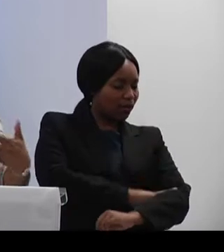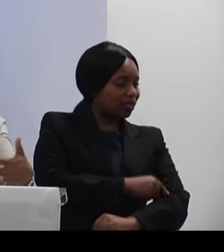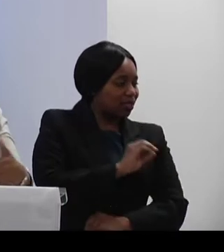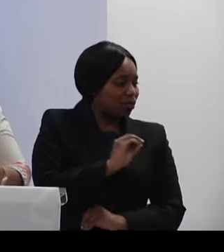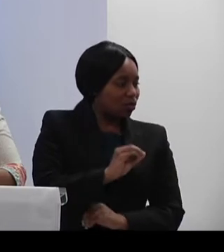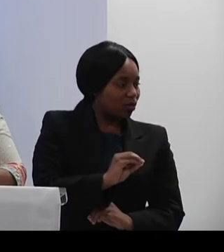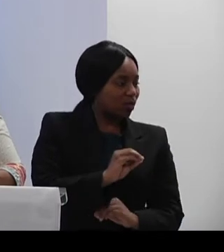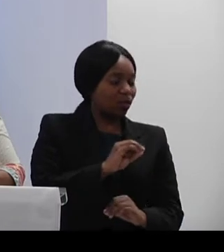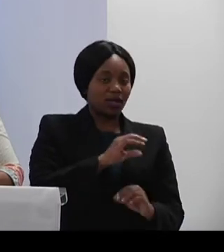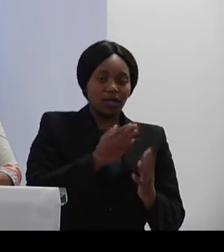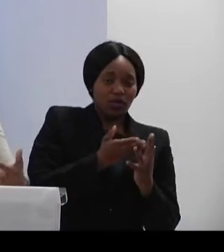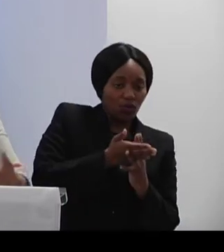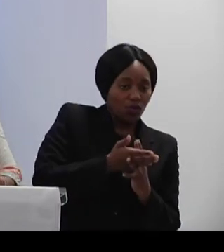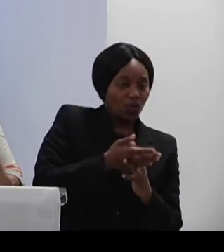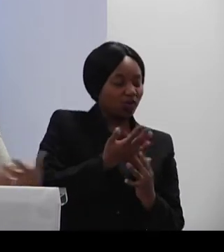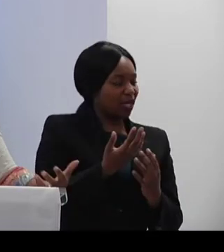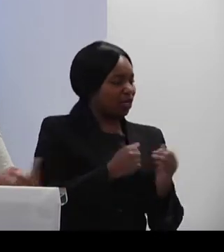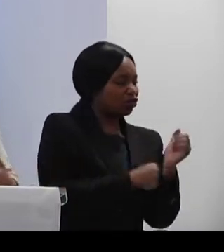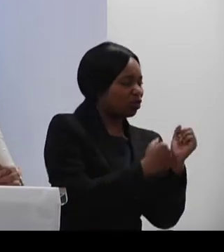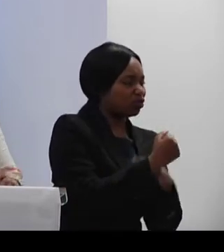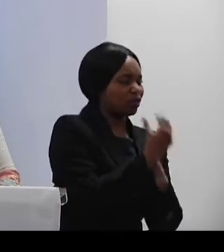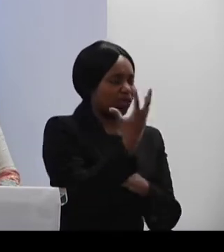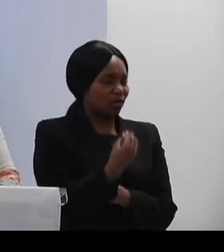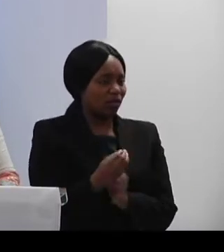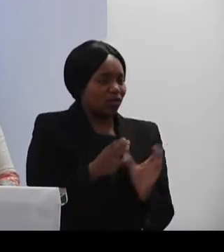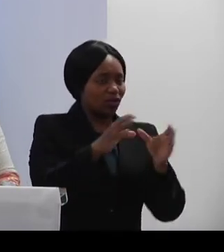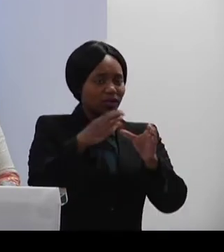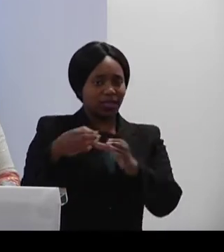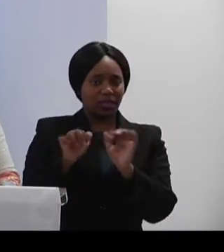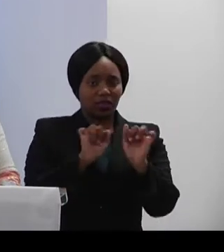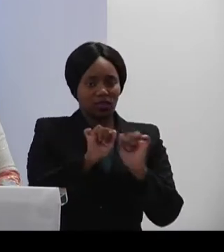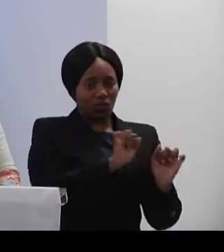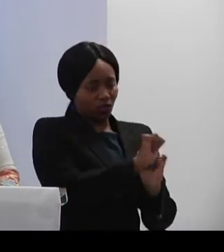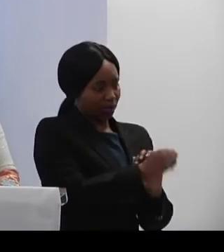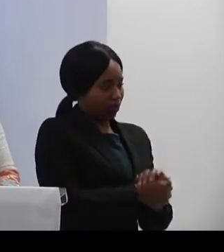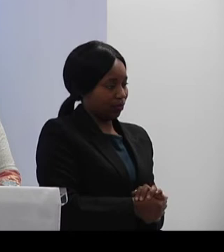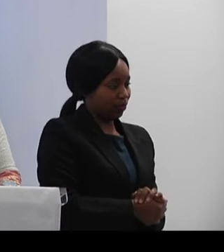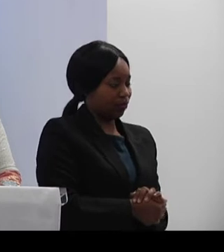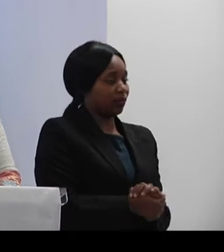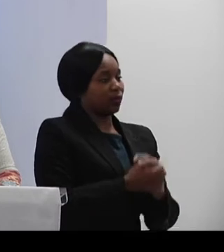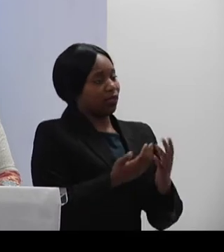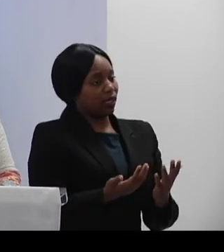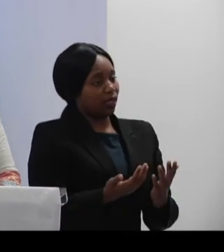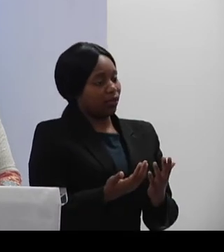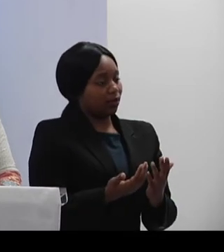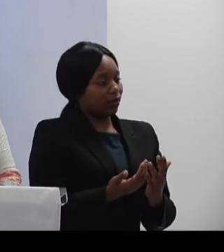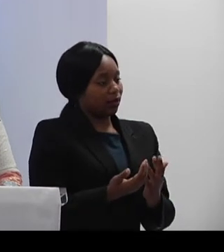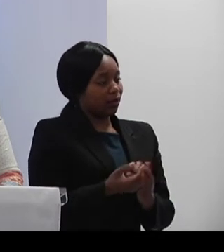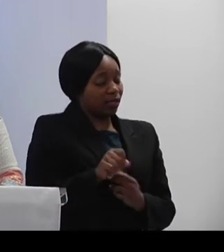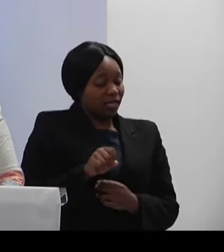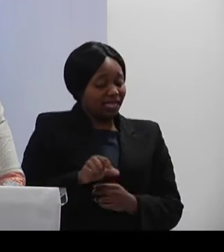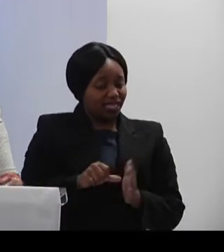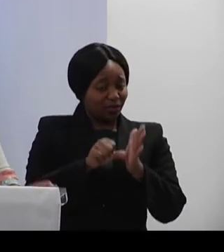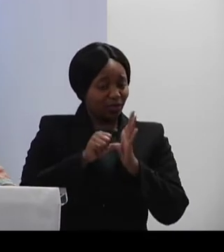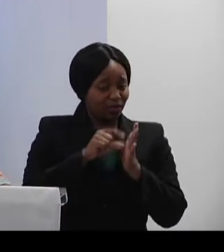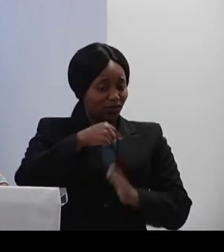through the structures and the sectors that you all are coming from. And why is it important